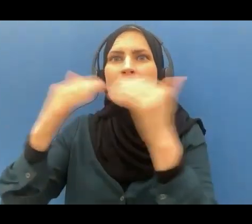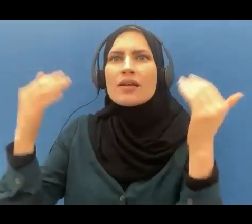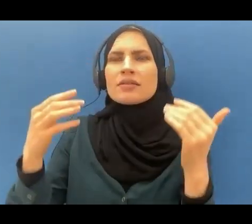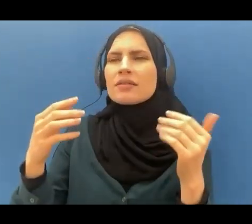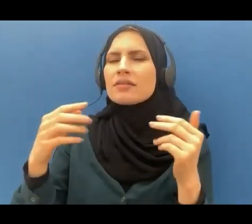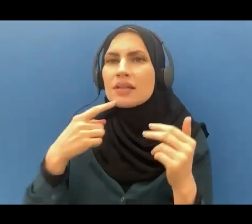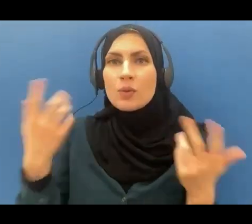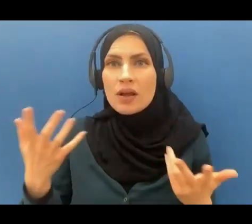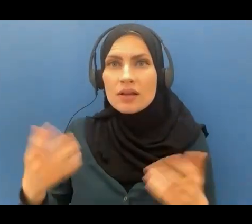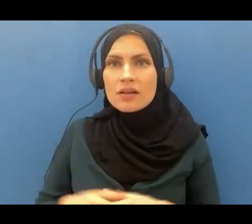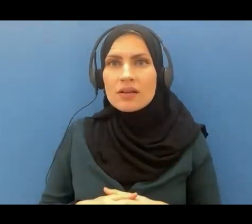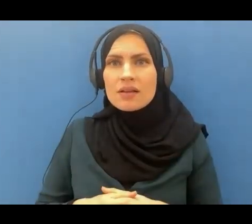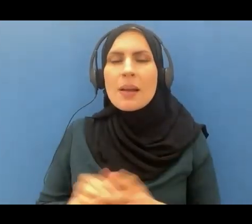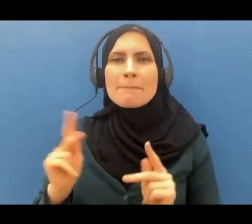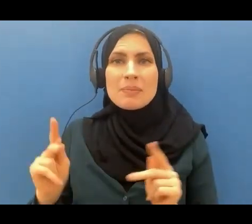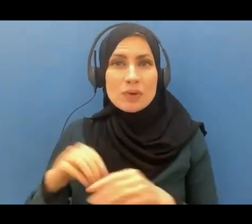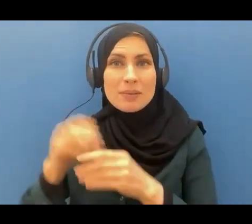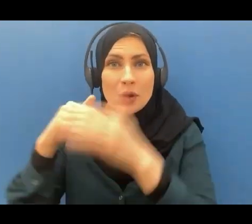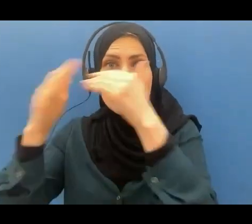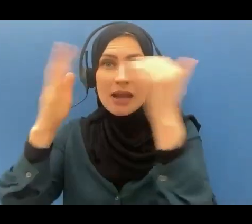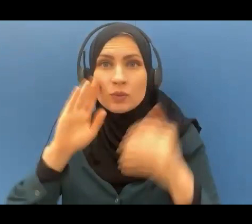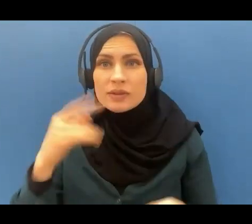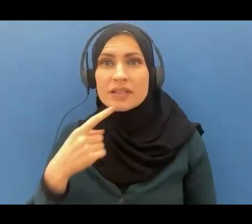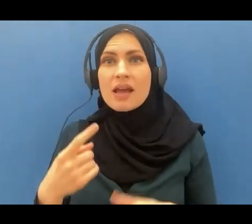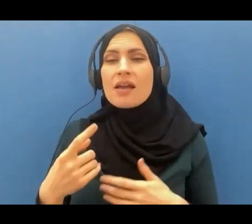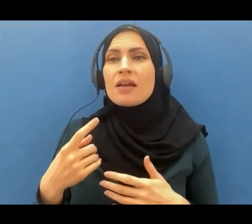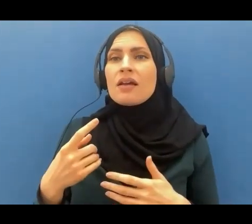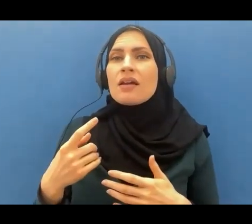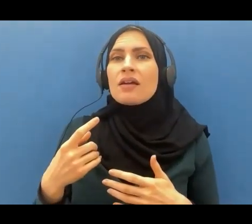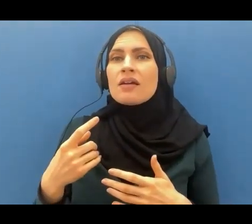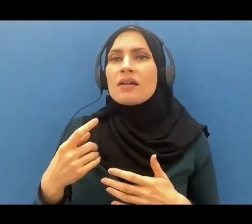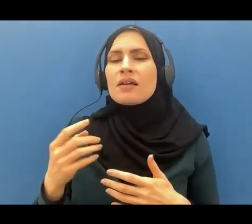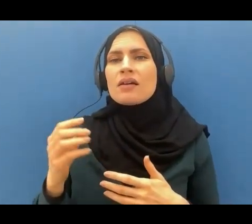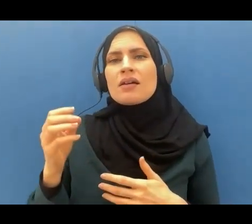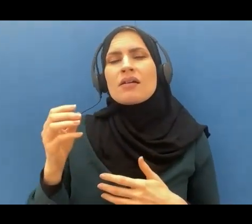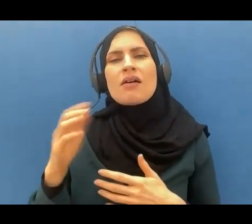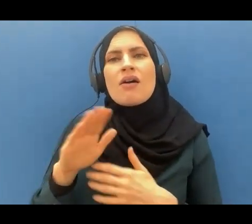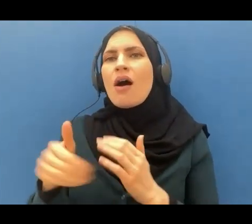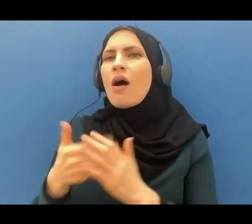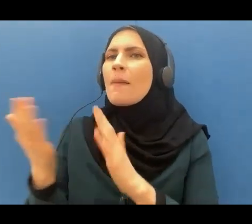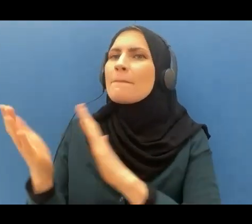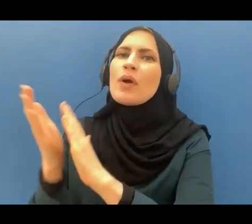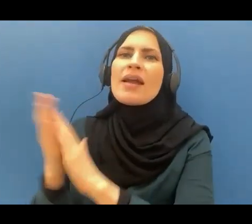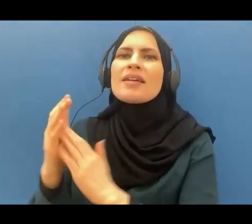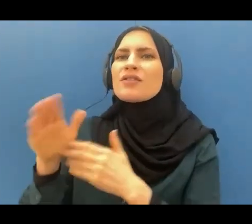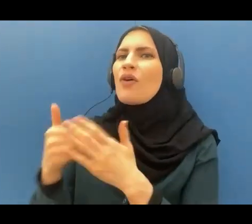the people of paradise will say all praises and thanks belong to Allah